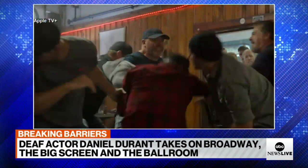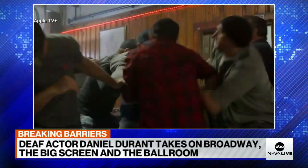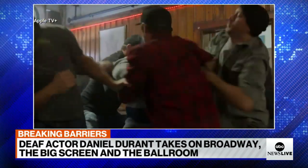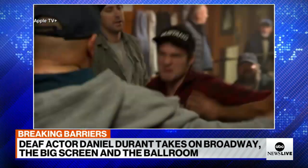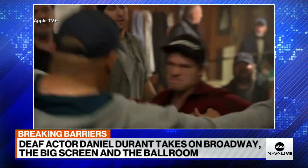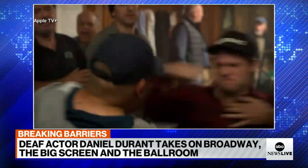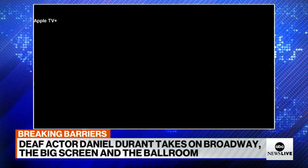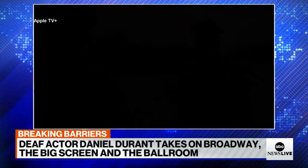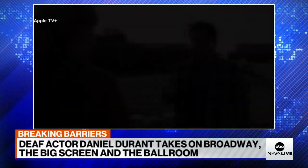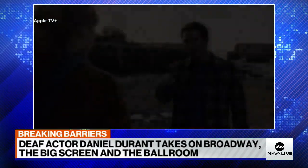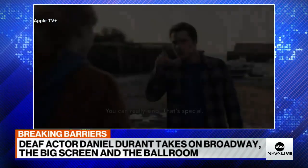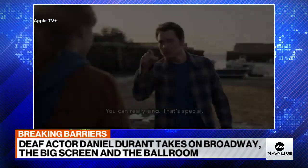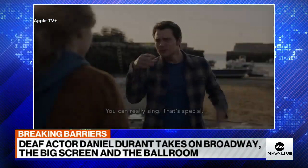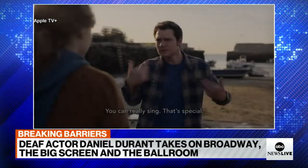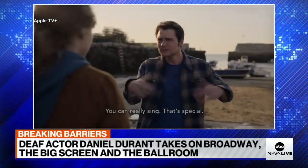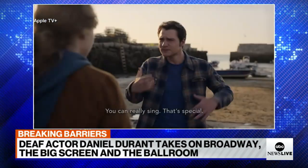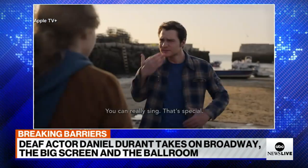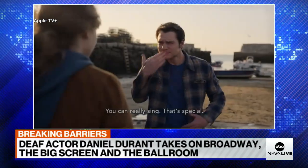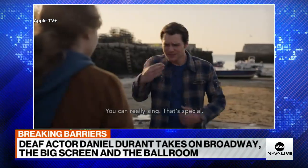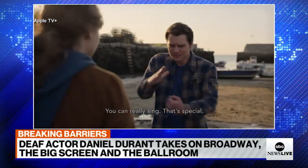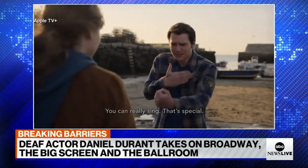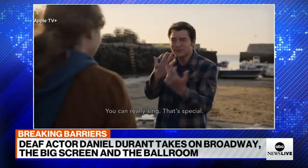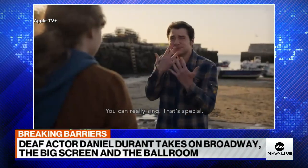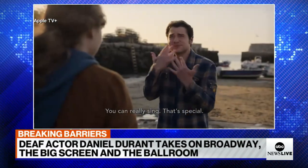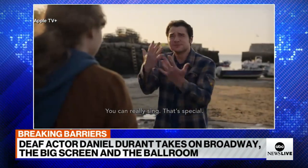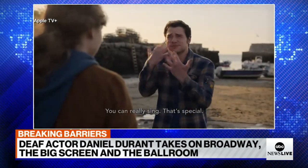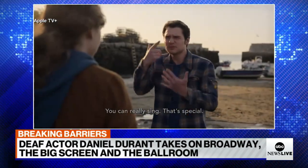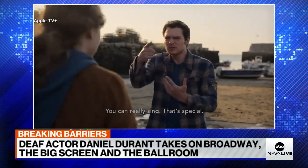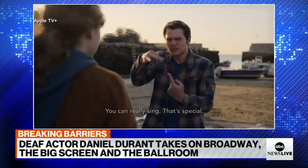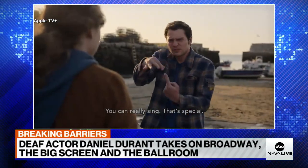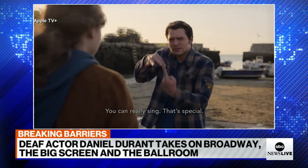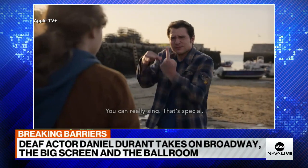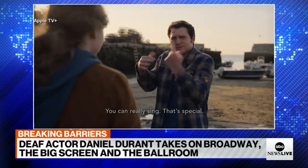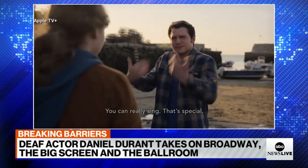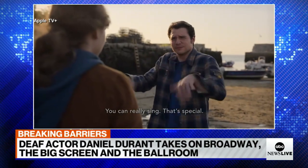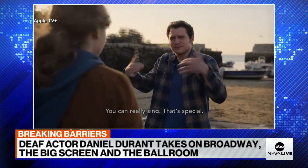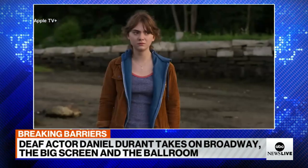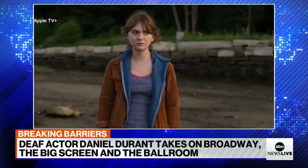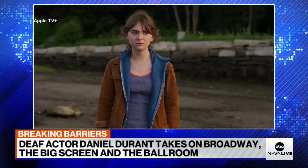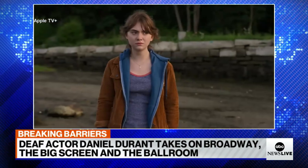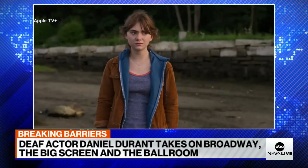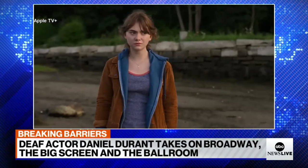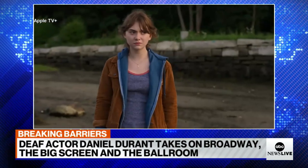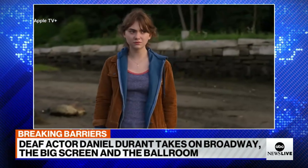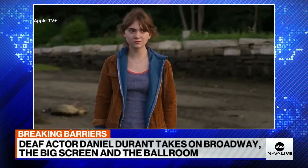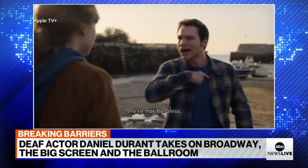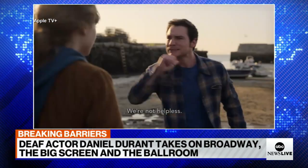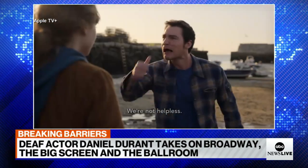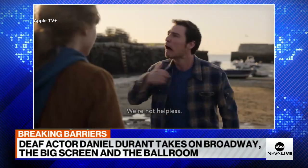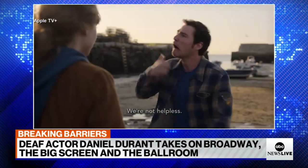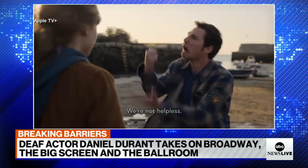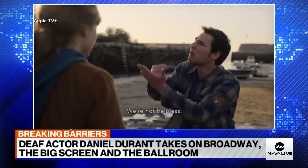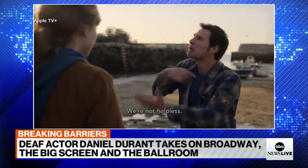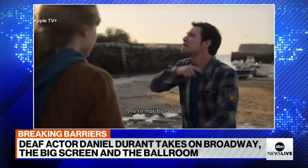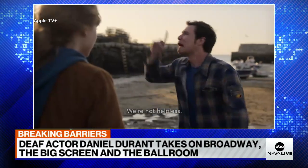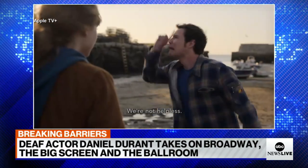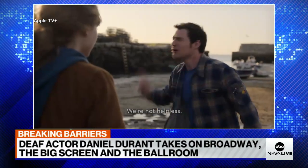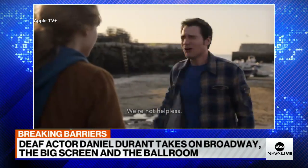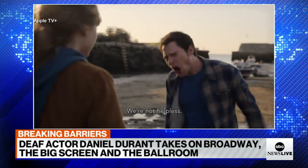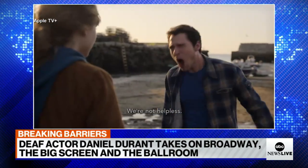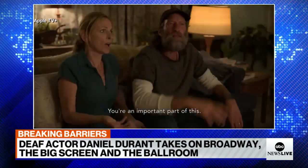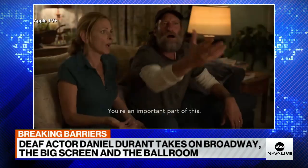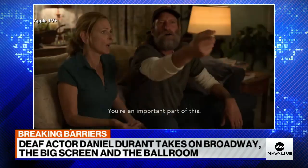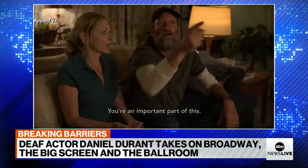So when I see deaf actors like Daniel Durant get the opportunity to take on authentic portrayals of deaf people,